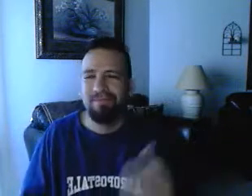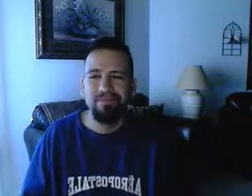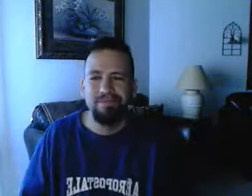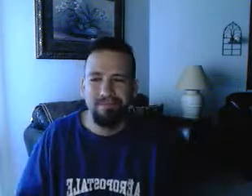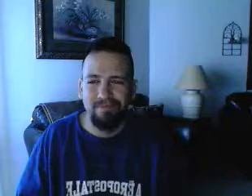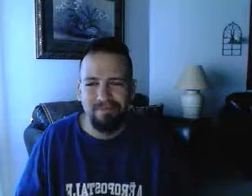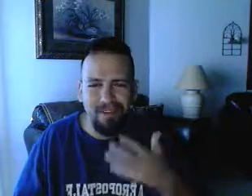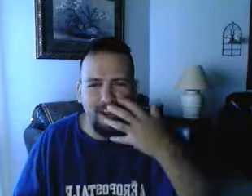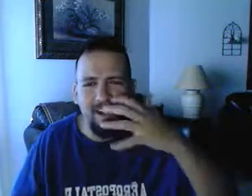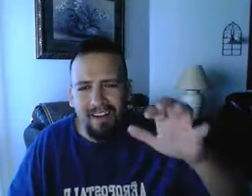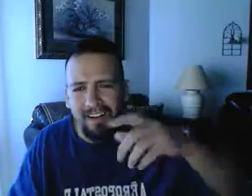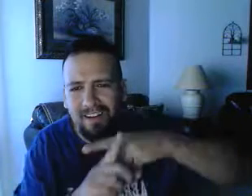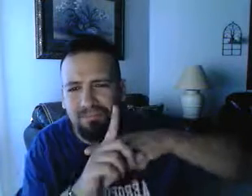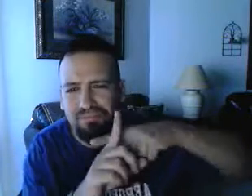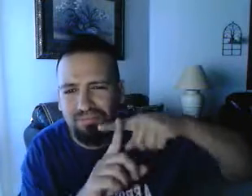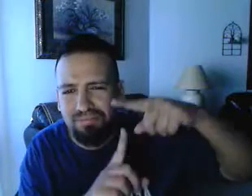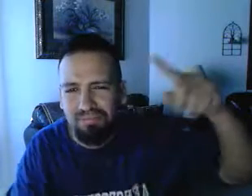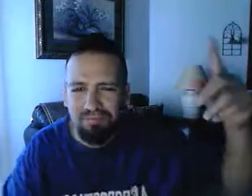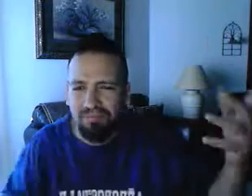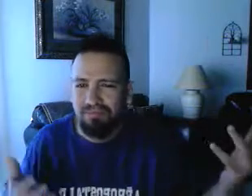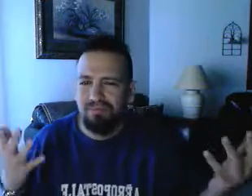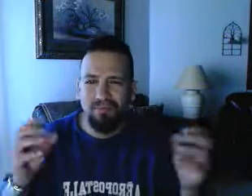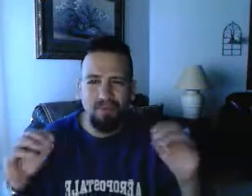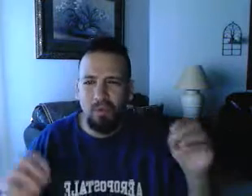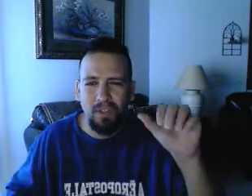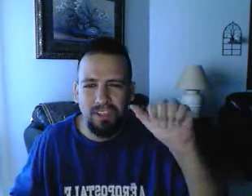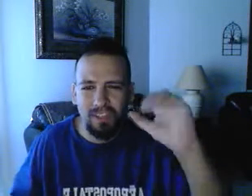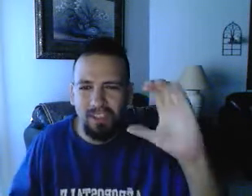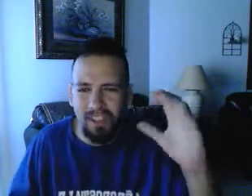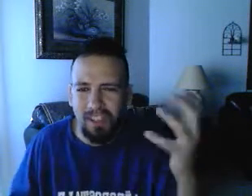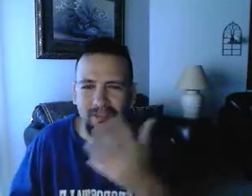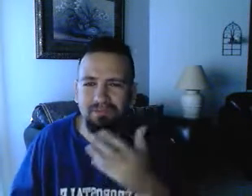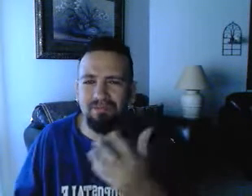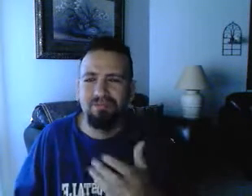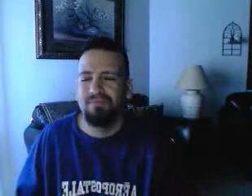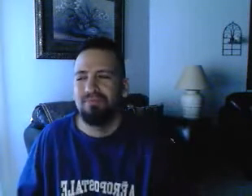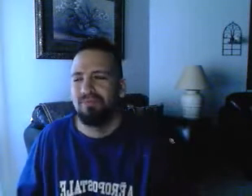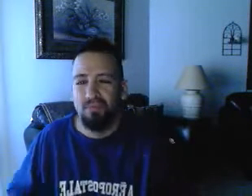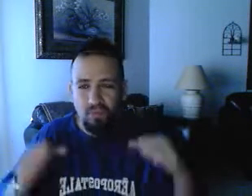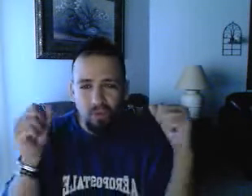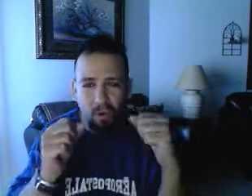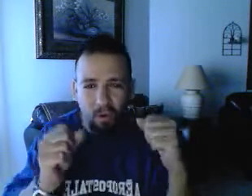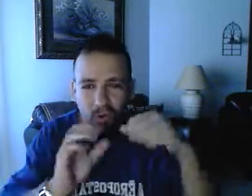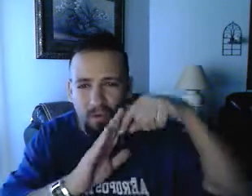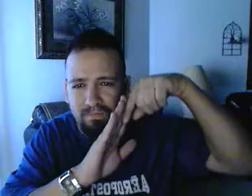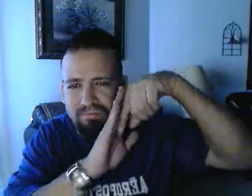I have trouble